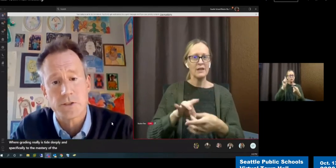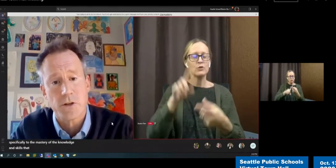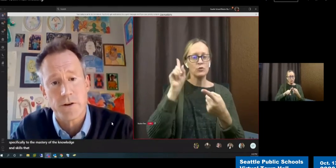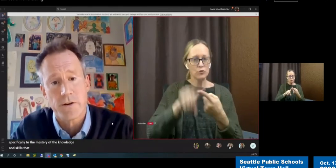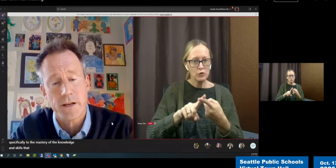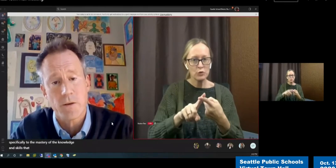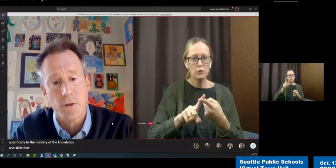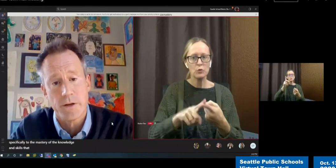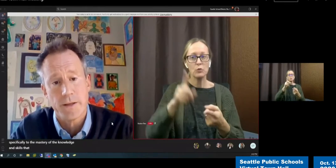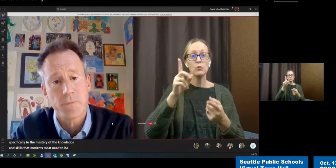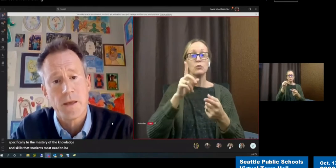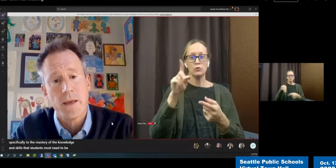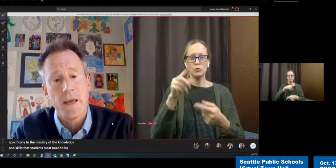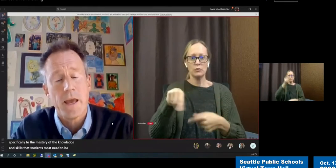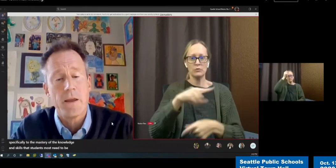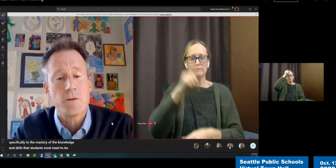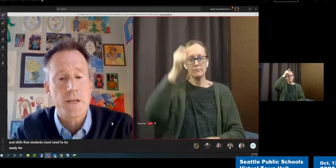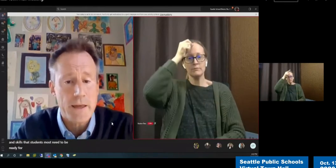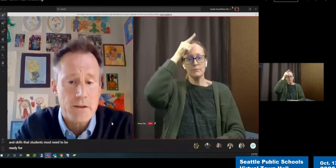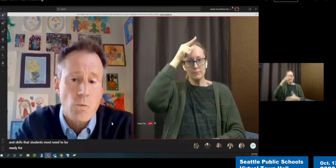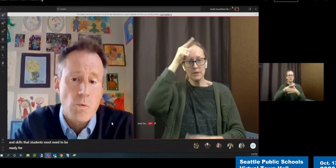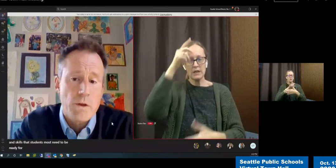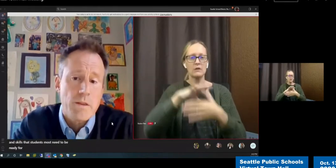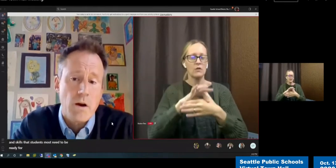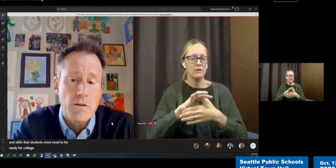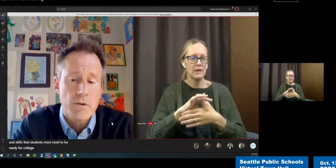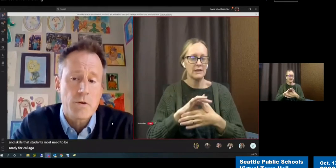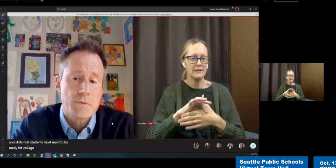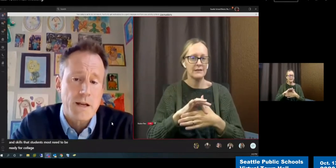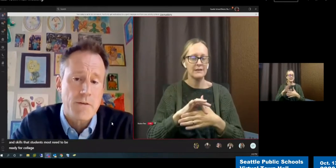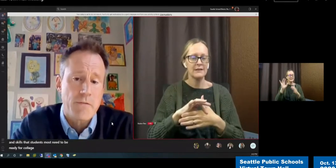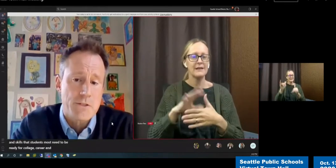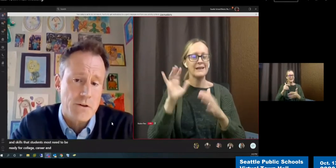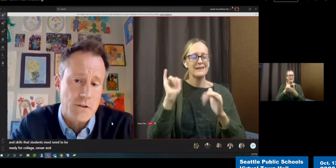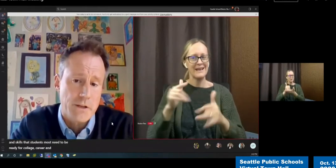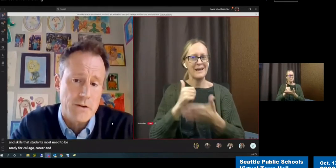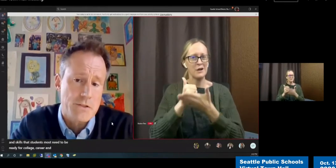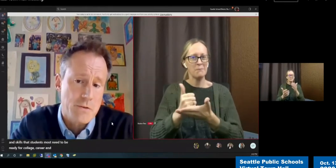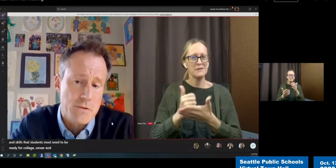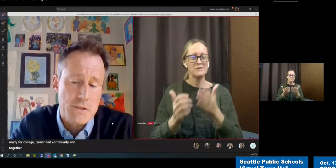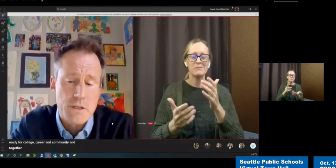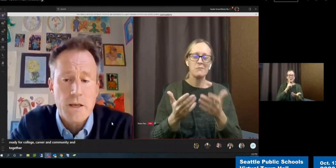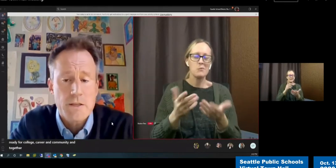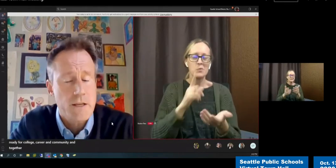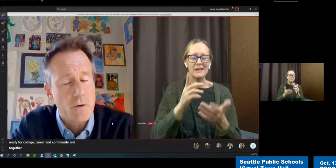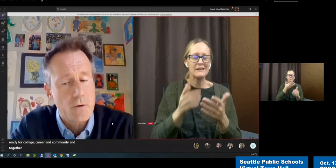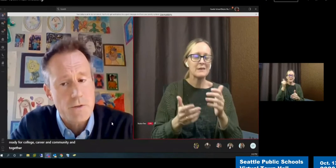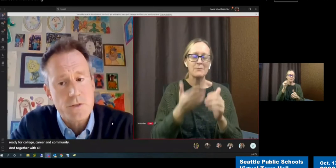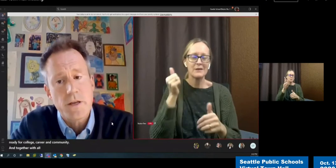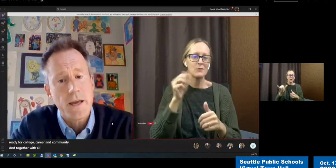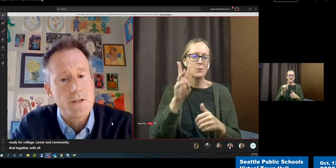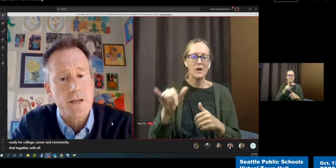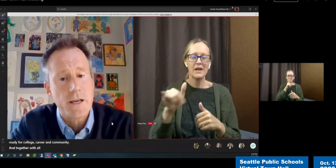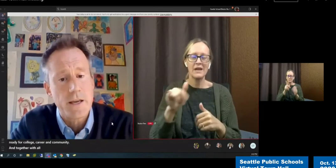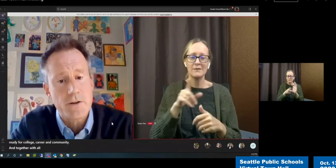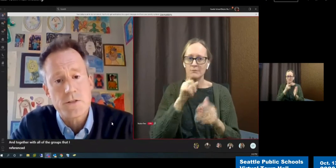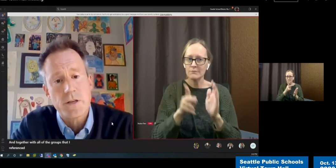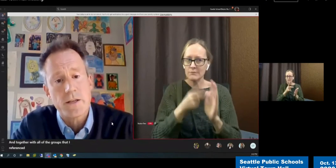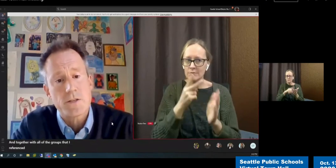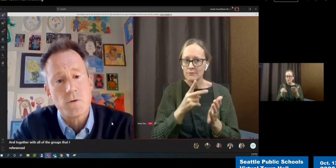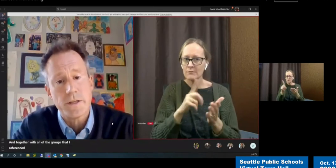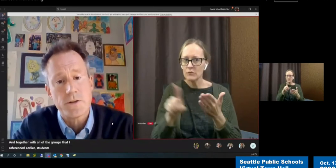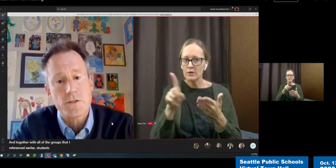college, career and community. And together with all of the groups that I referenced earlier, students, stakeholders, educators